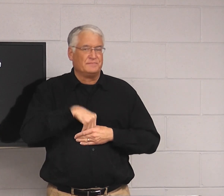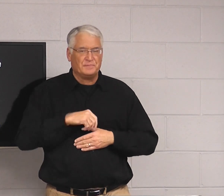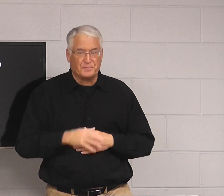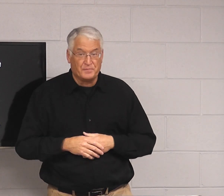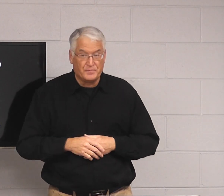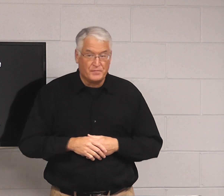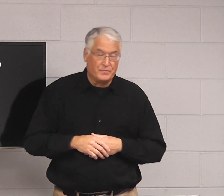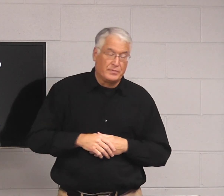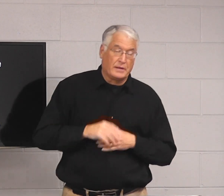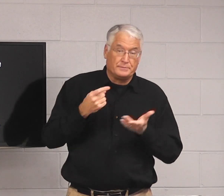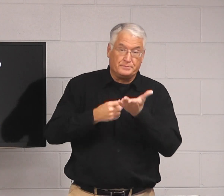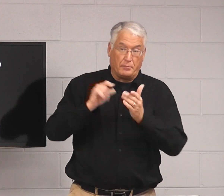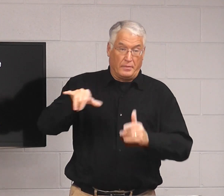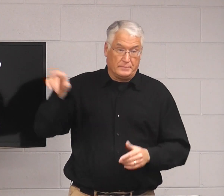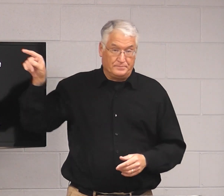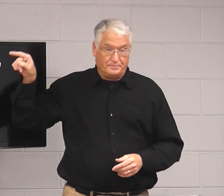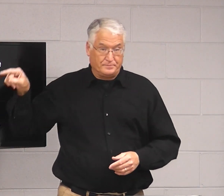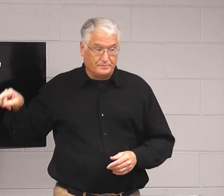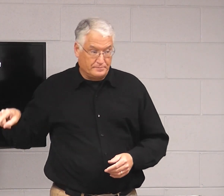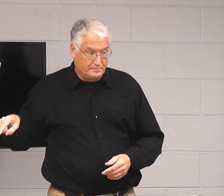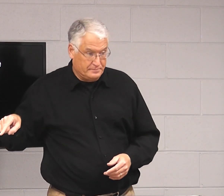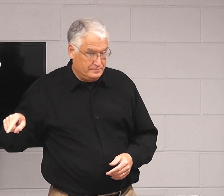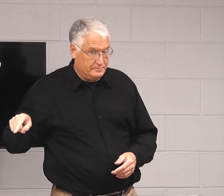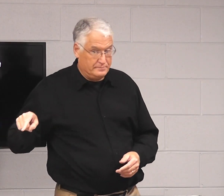bad. Any discussion about this?